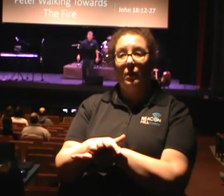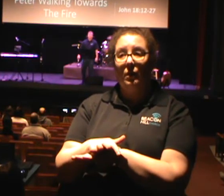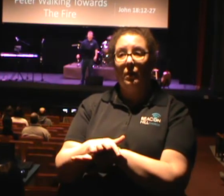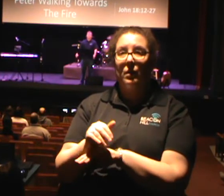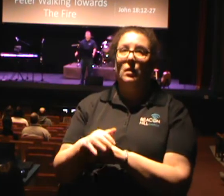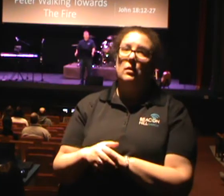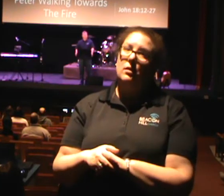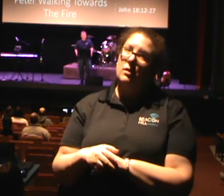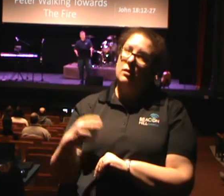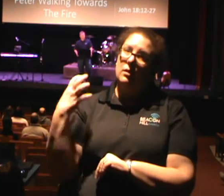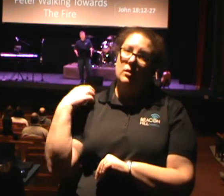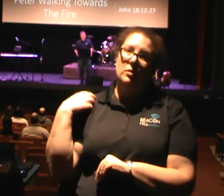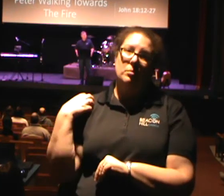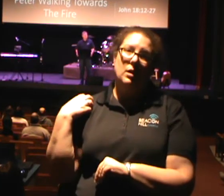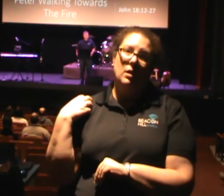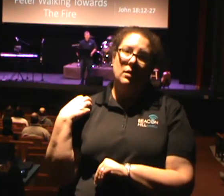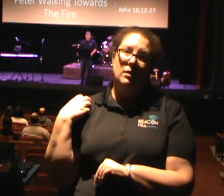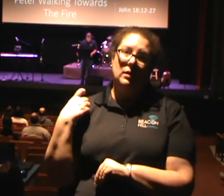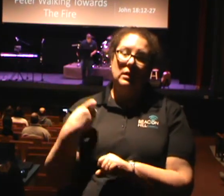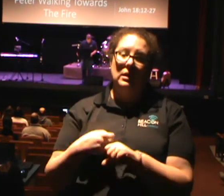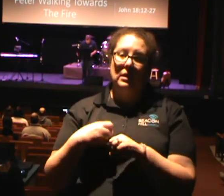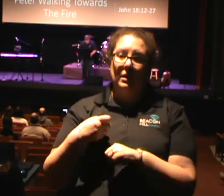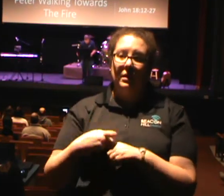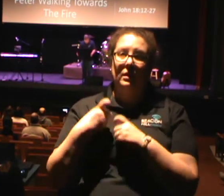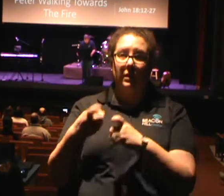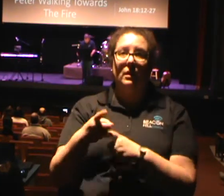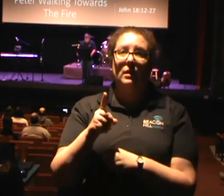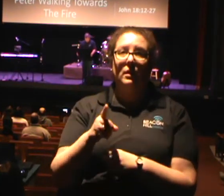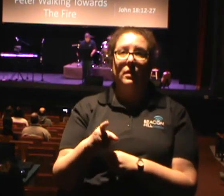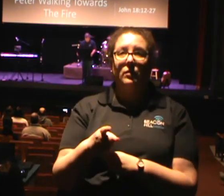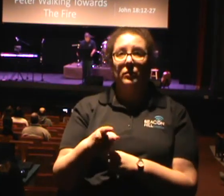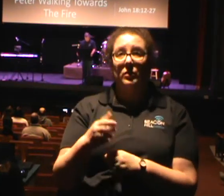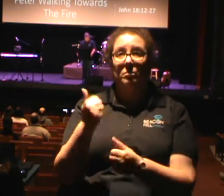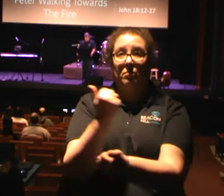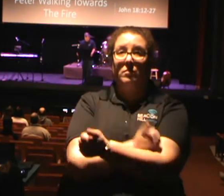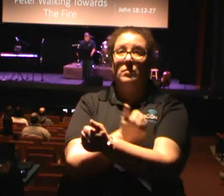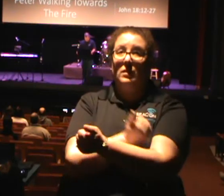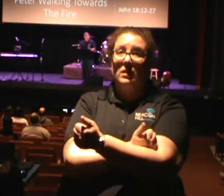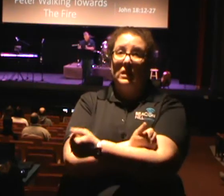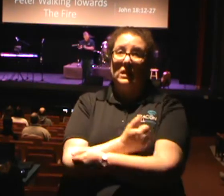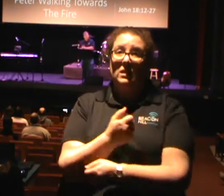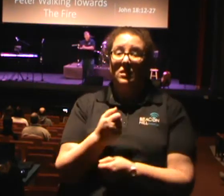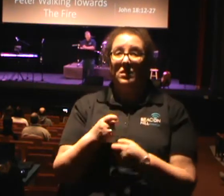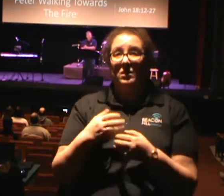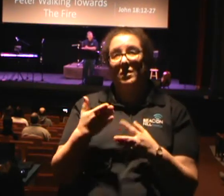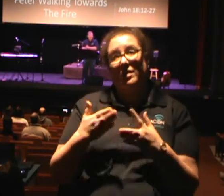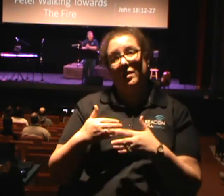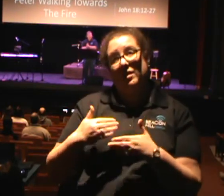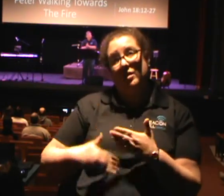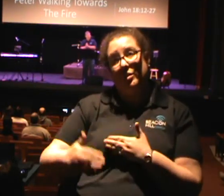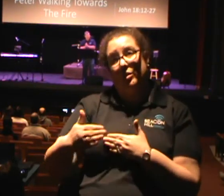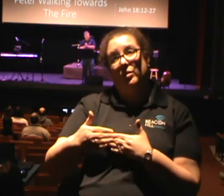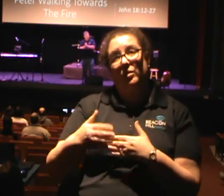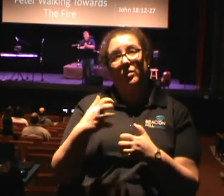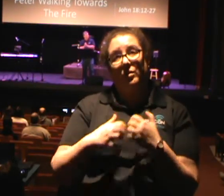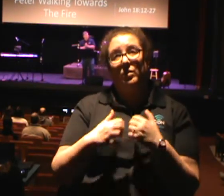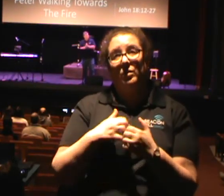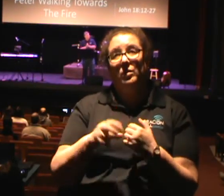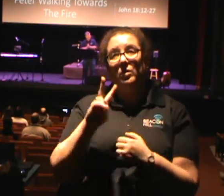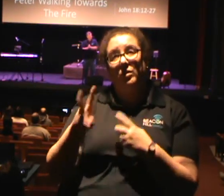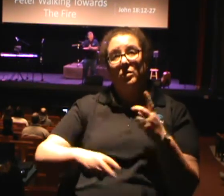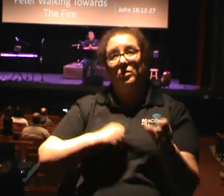his problems. His boss said, one blow won't hurt you. Two years later that man, not only had